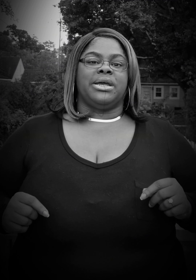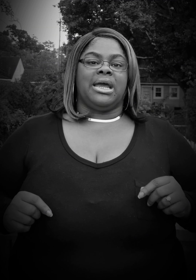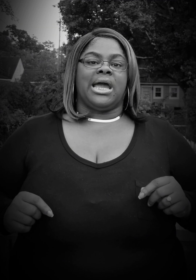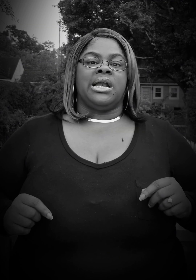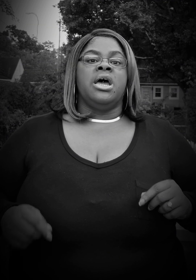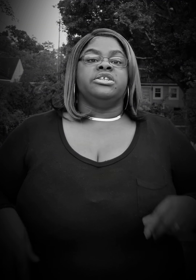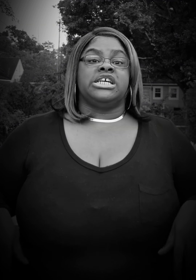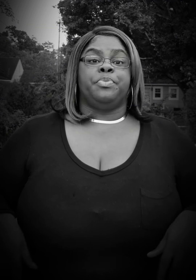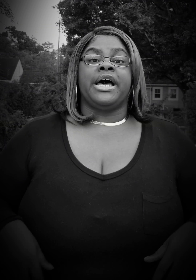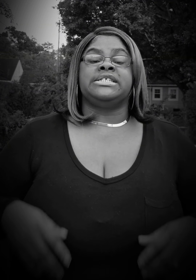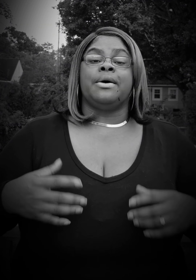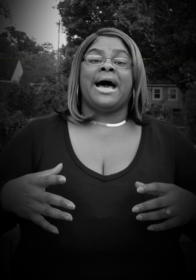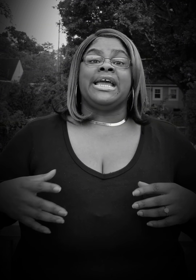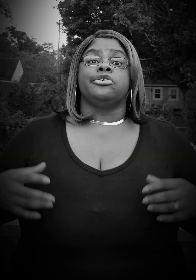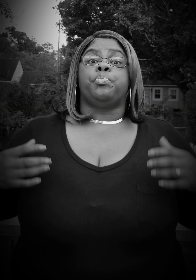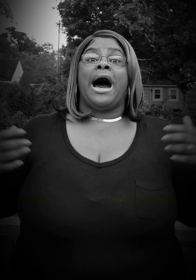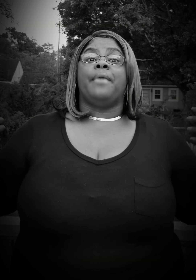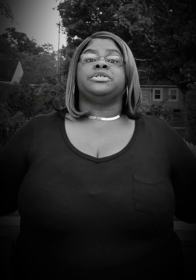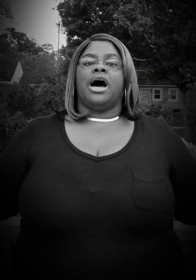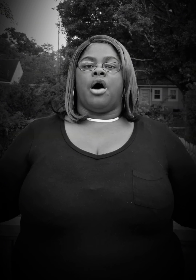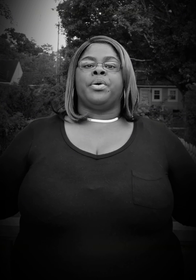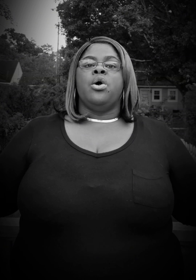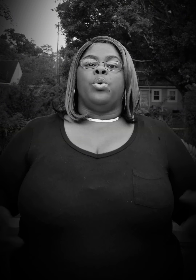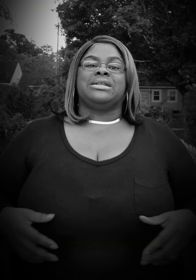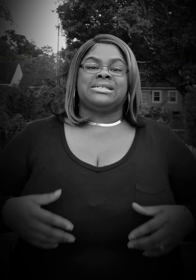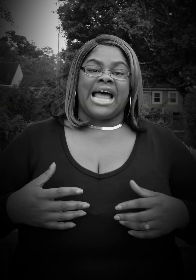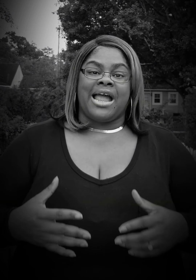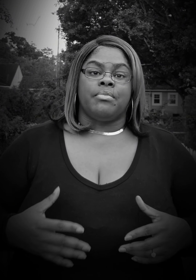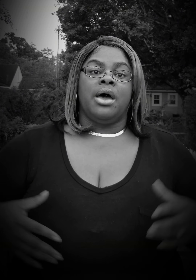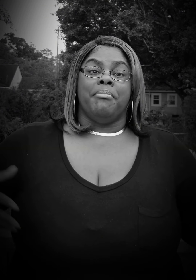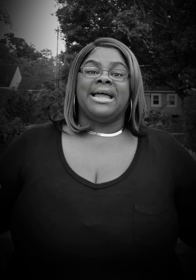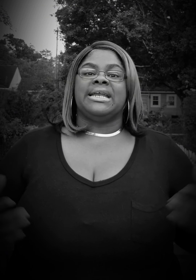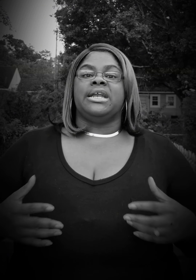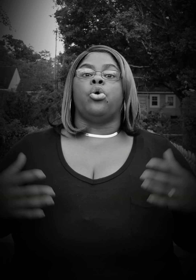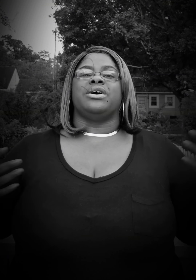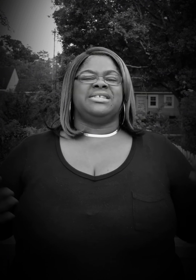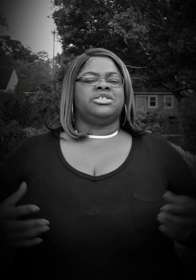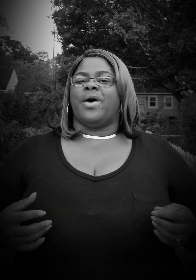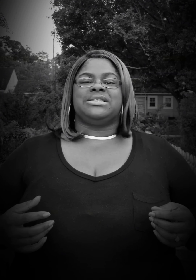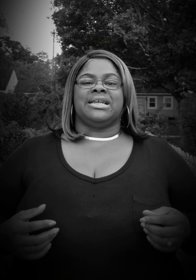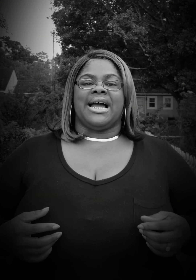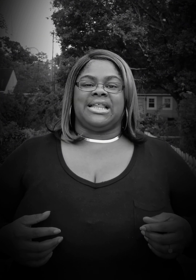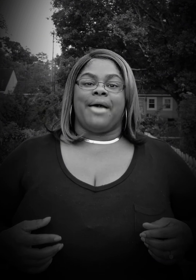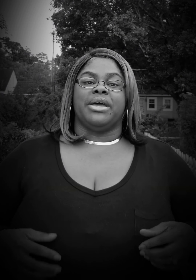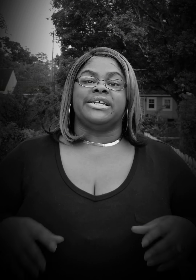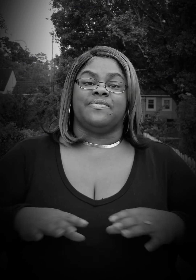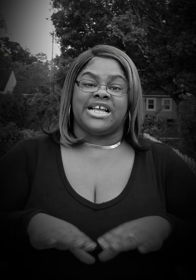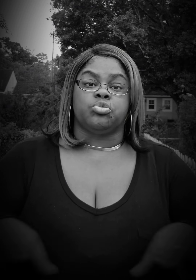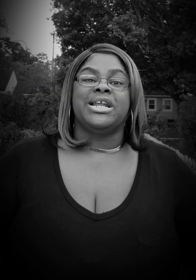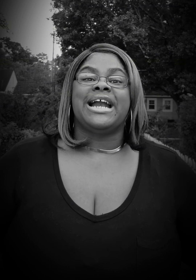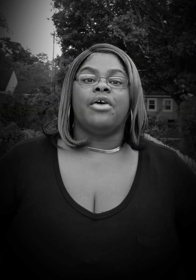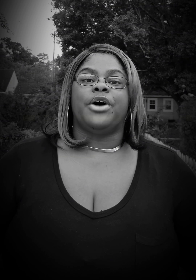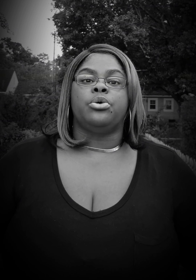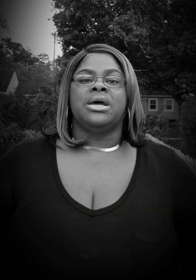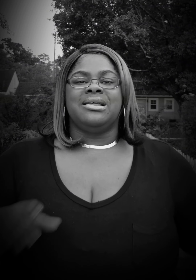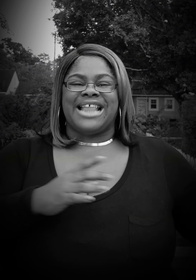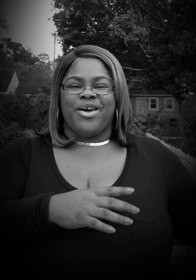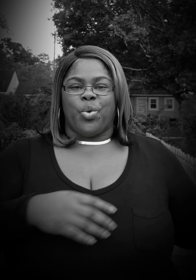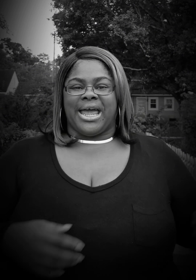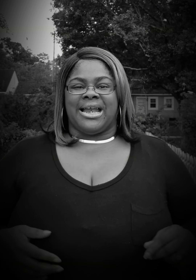again just because somebody else pops up with the same melanin or situation like that, because if they split our vote, they win.